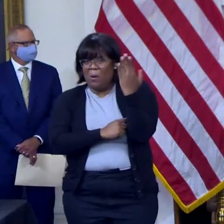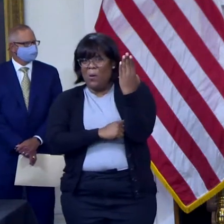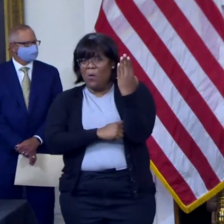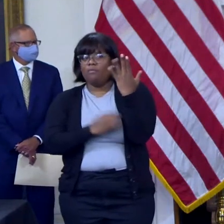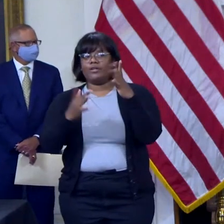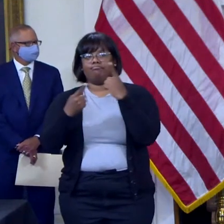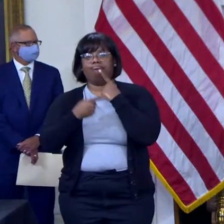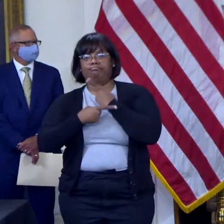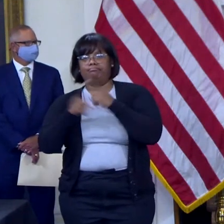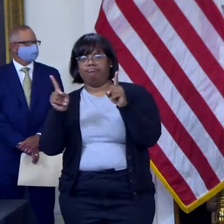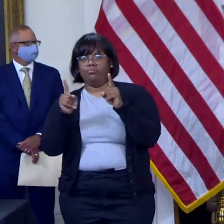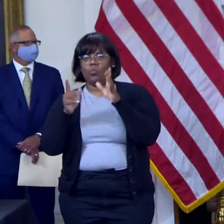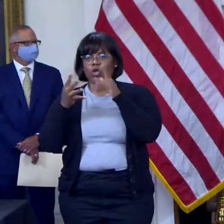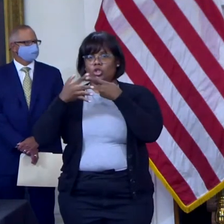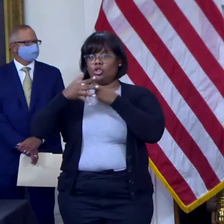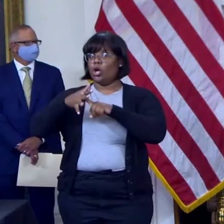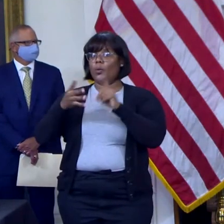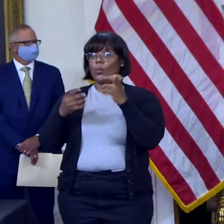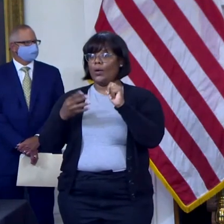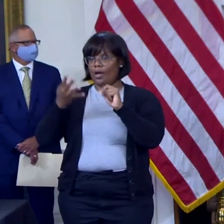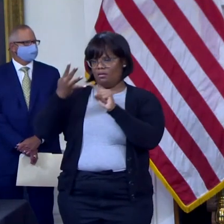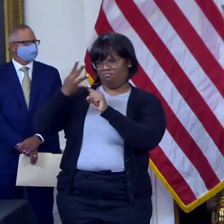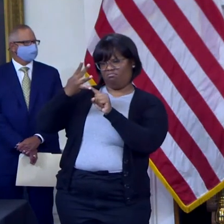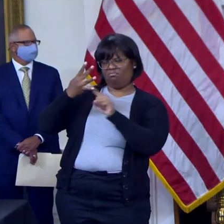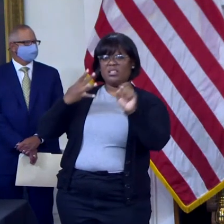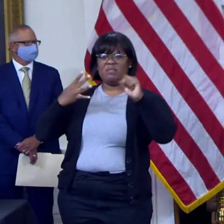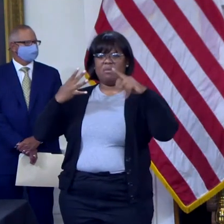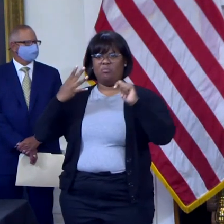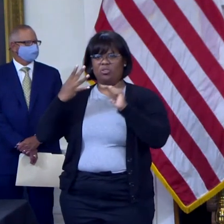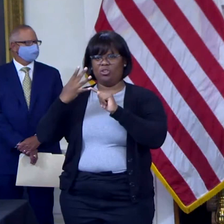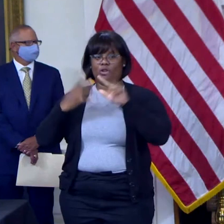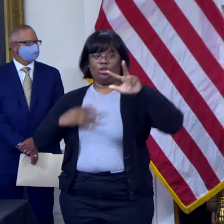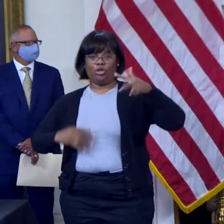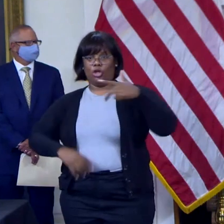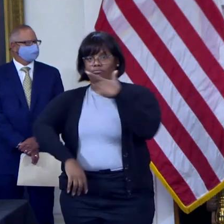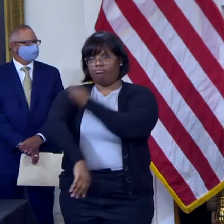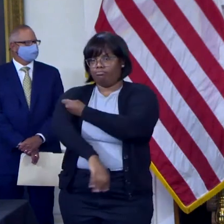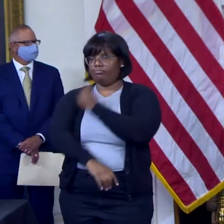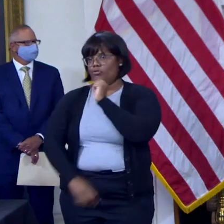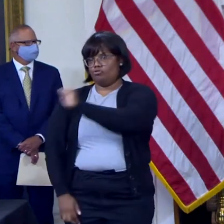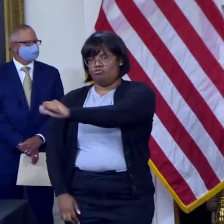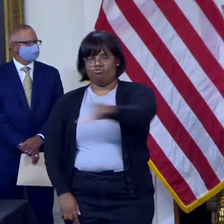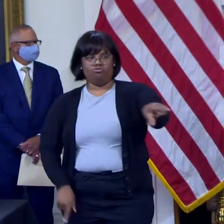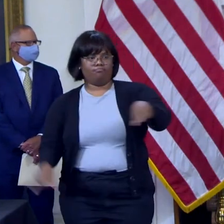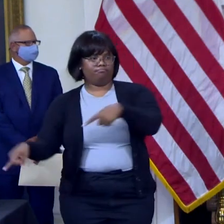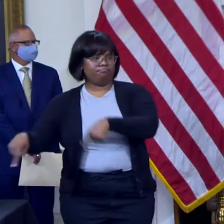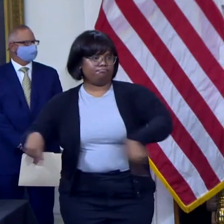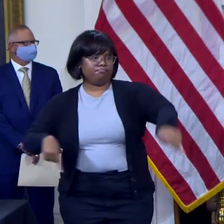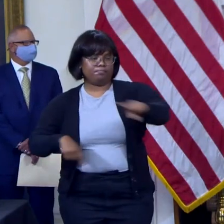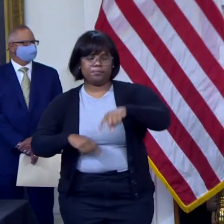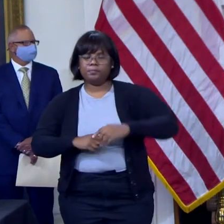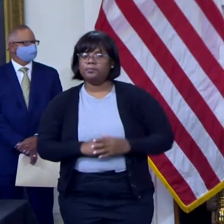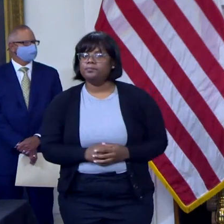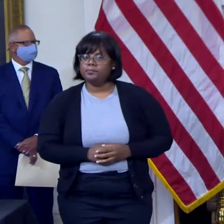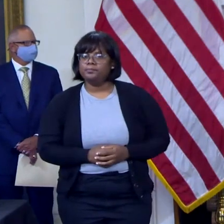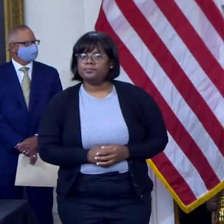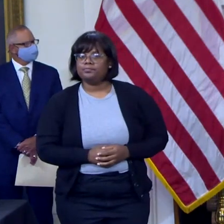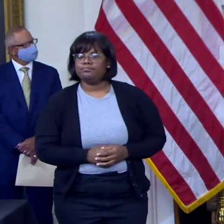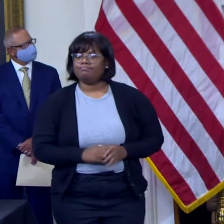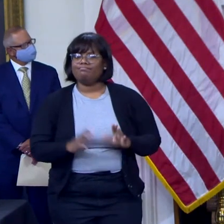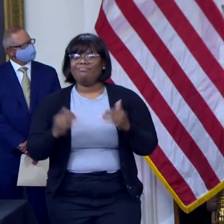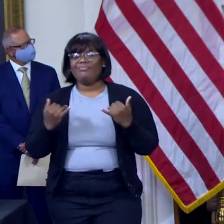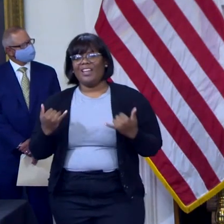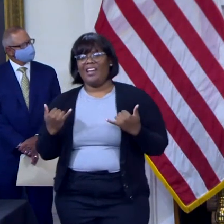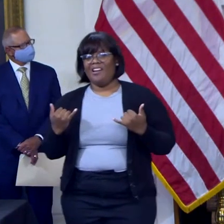Governors across the country have become increasingly frustrated with the confusing messaging